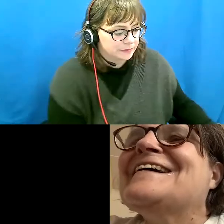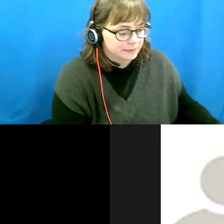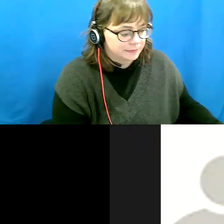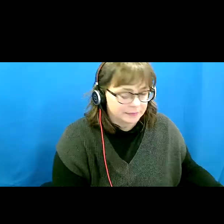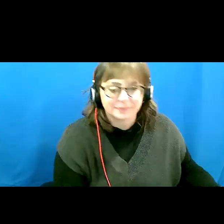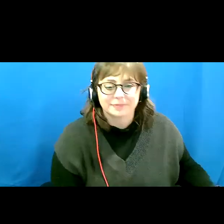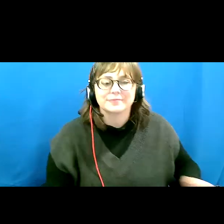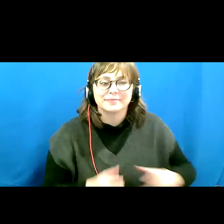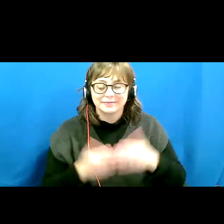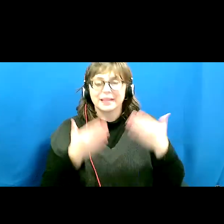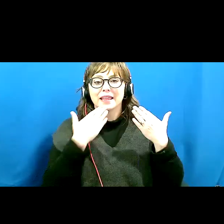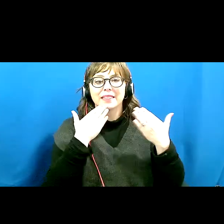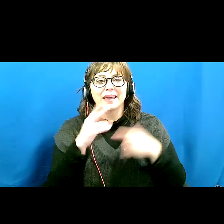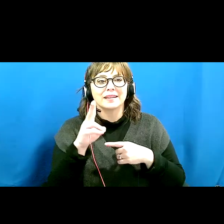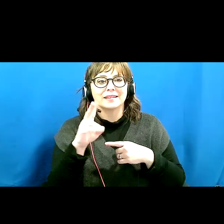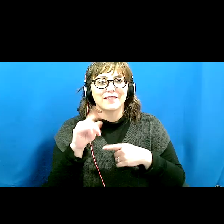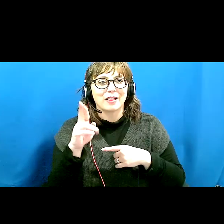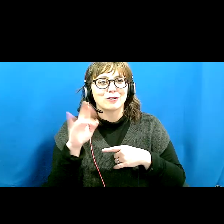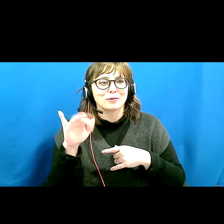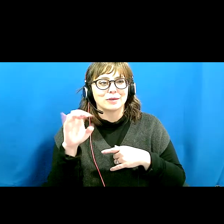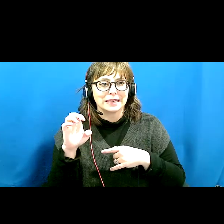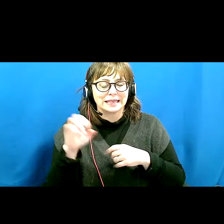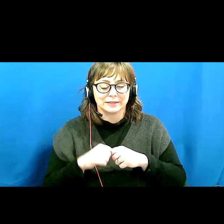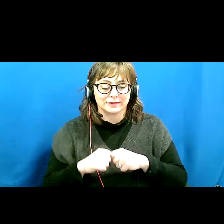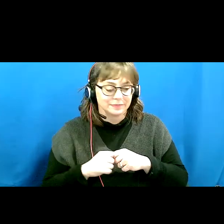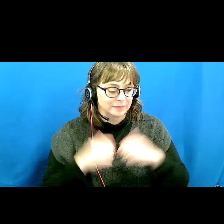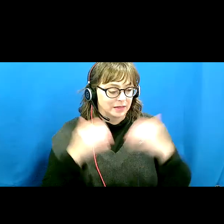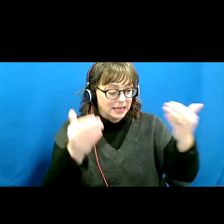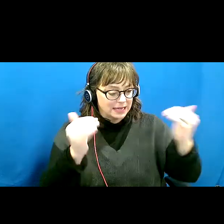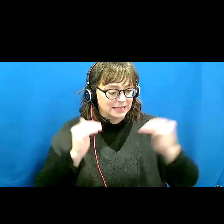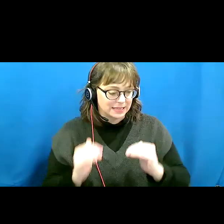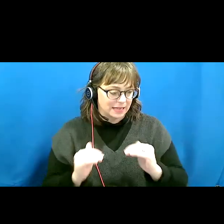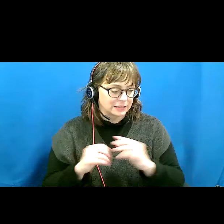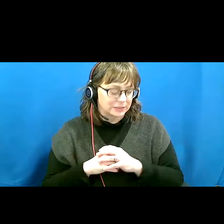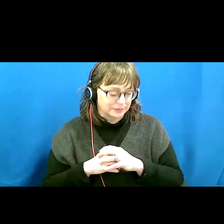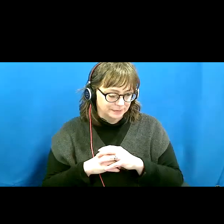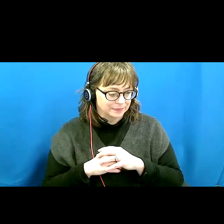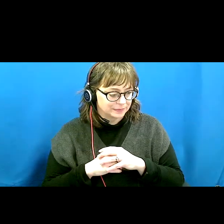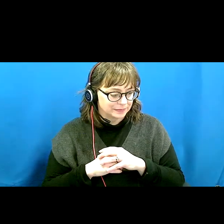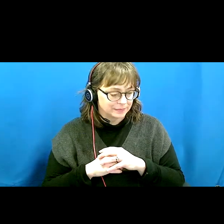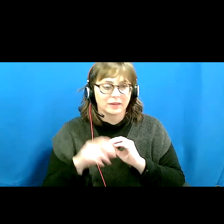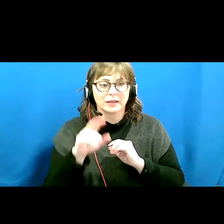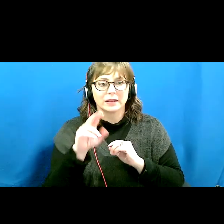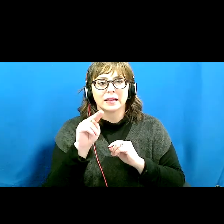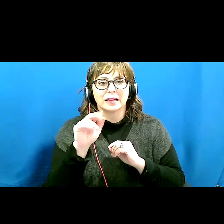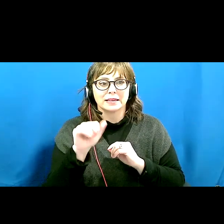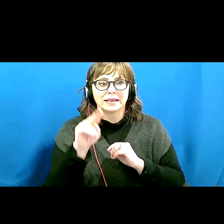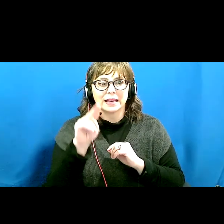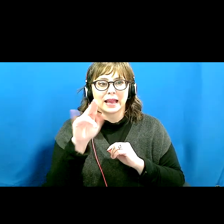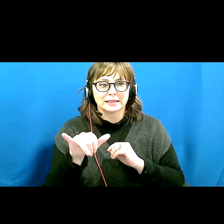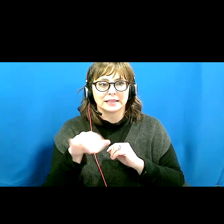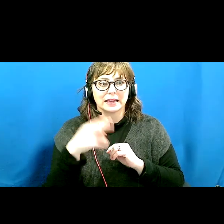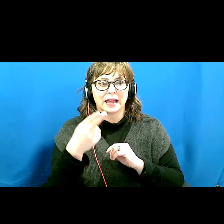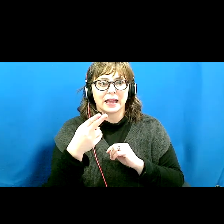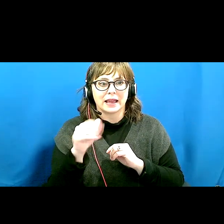Thanks, Valerie. Our next presenter is Nancy Hanson. And she